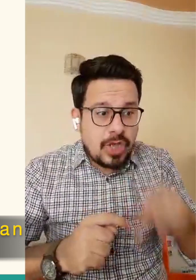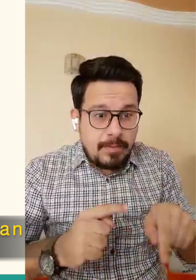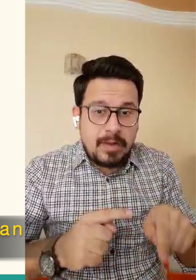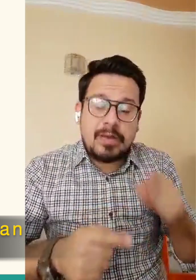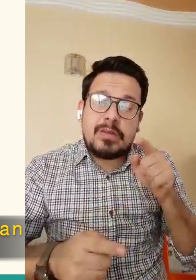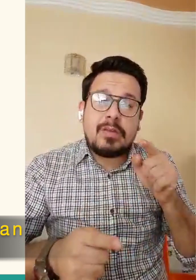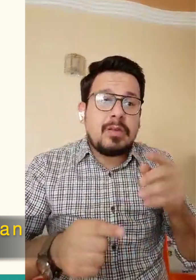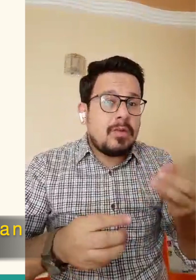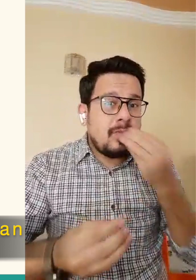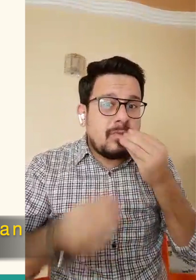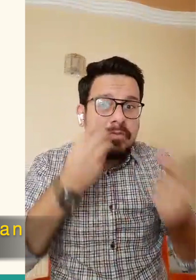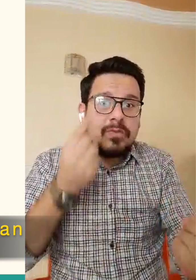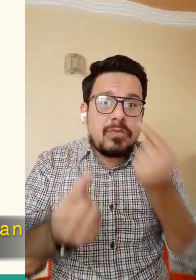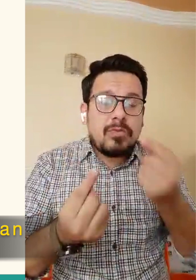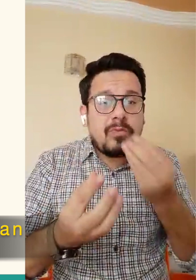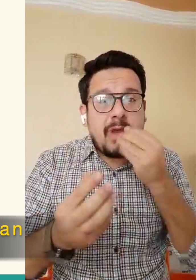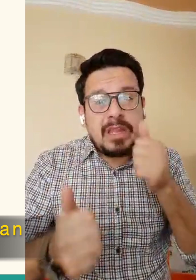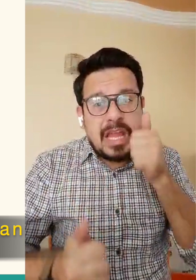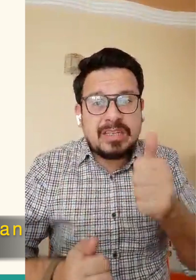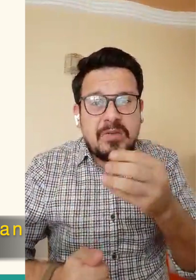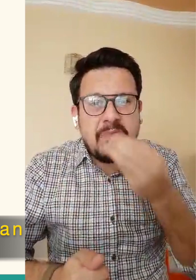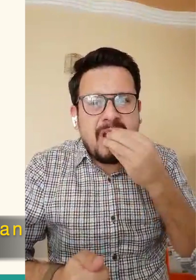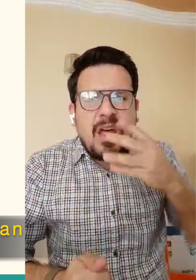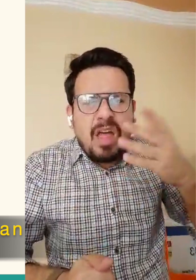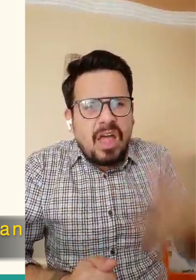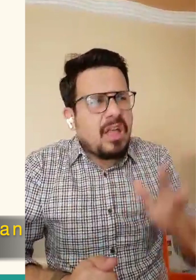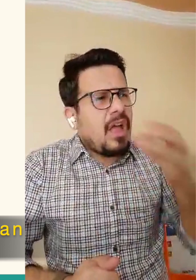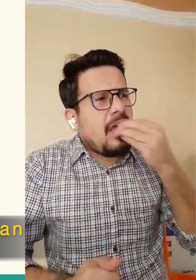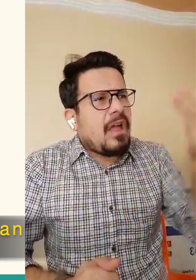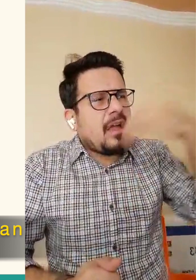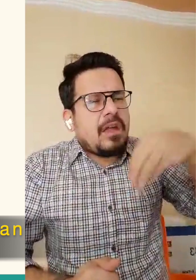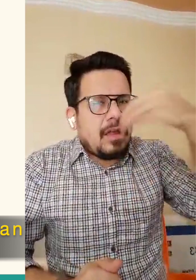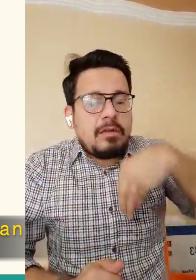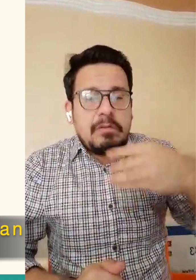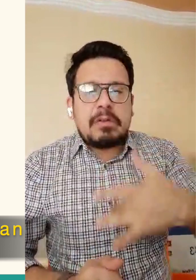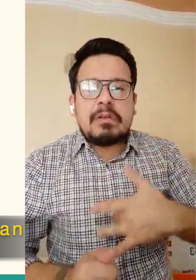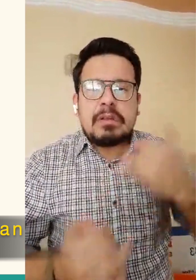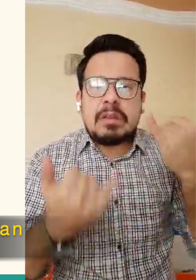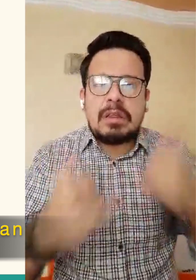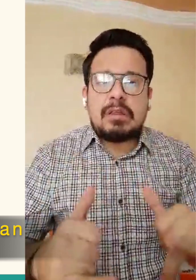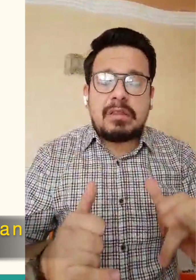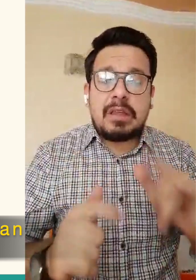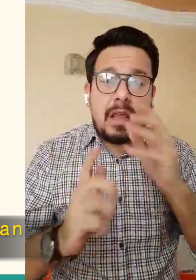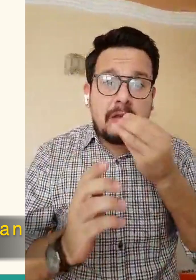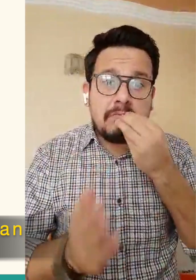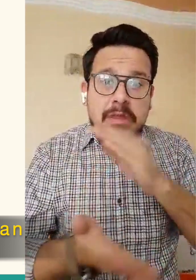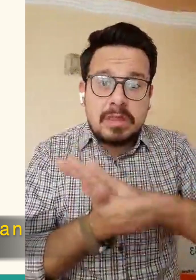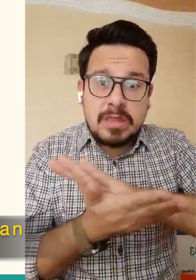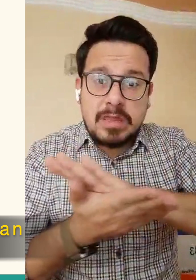now is the best time to research the nutritious value of the food we eat